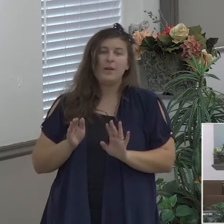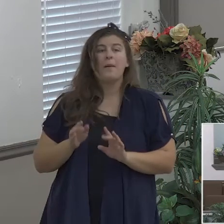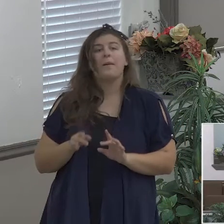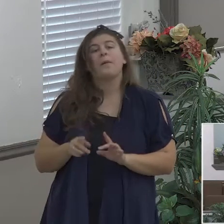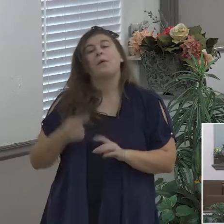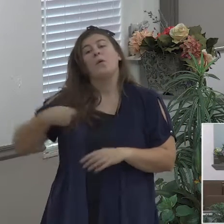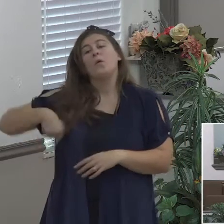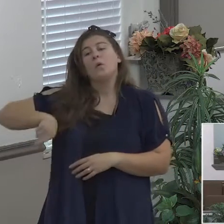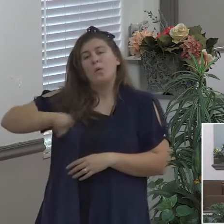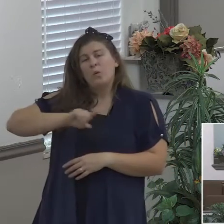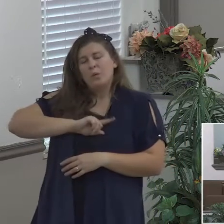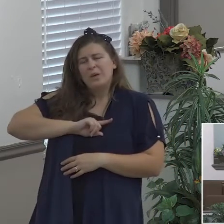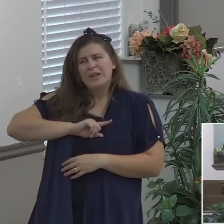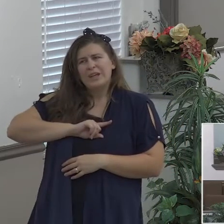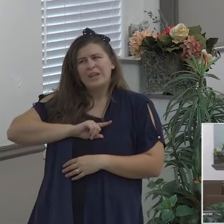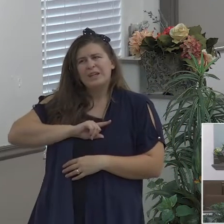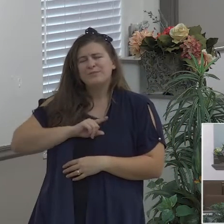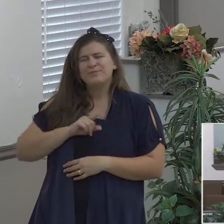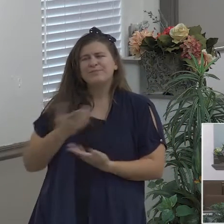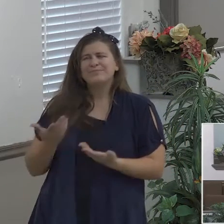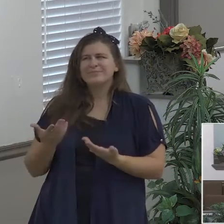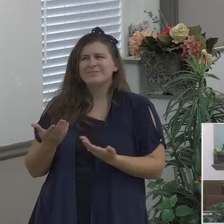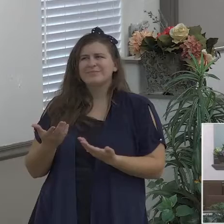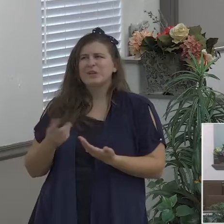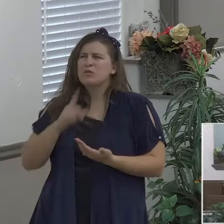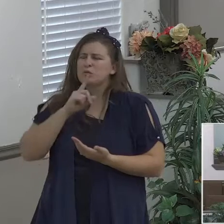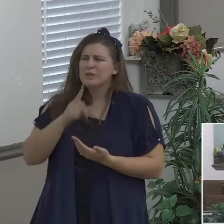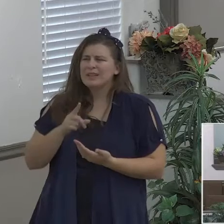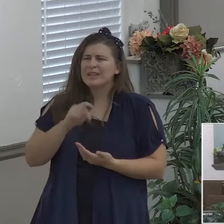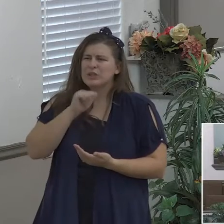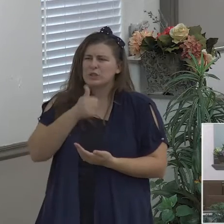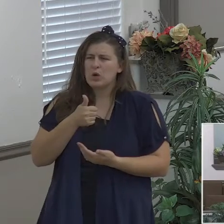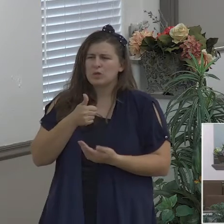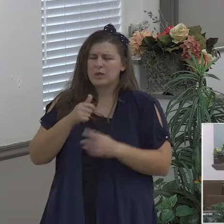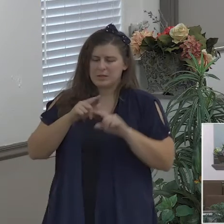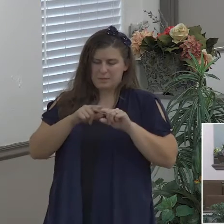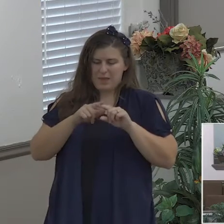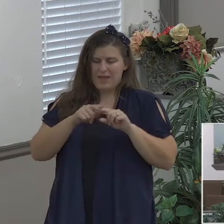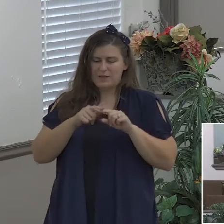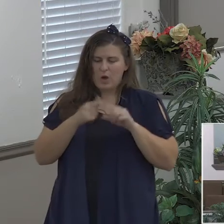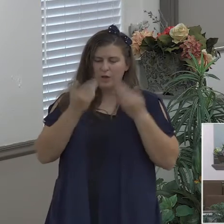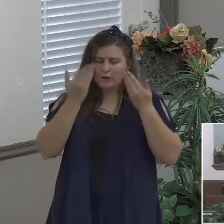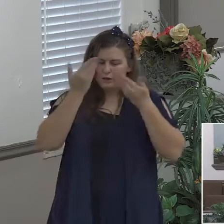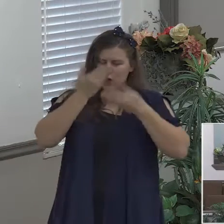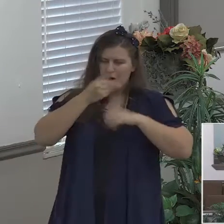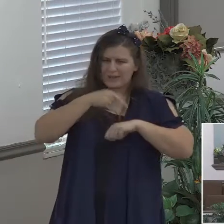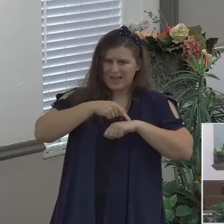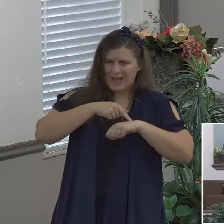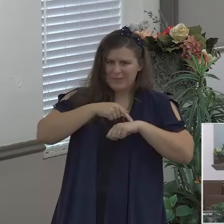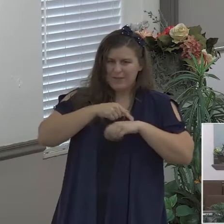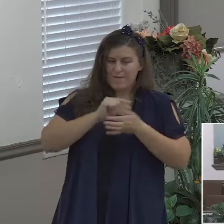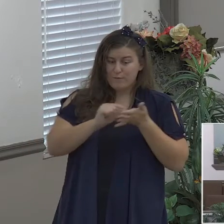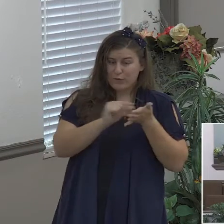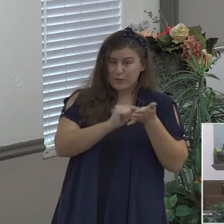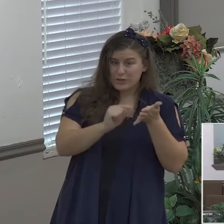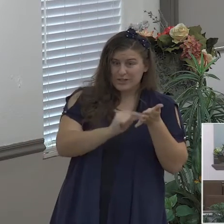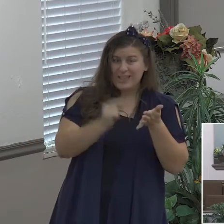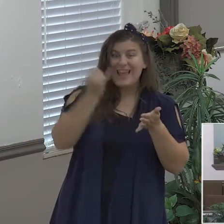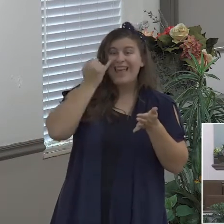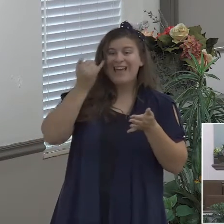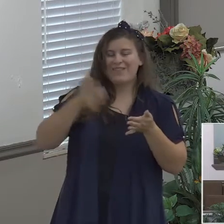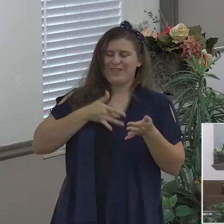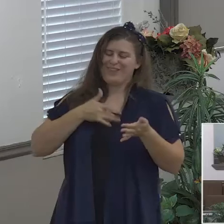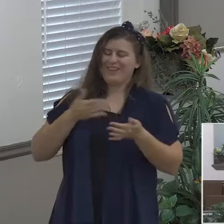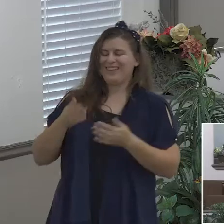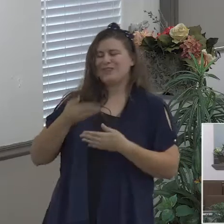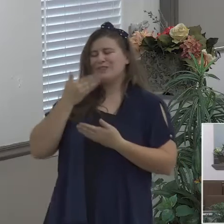on these kind of verses when we're on the mountaintop and the sun shining and everything is hunky dory by the way